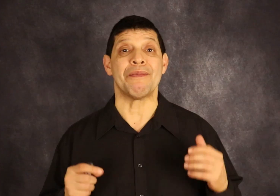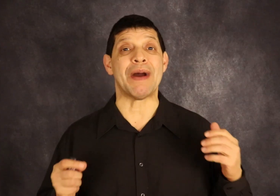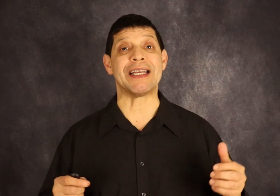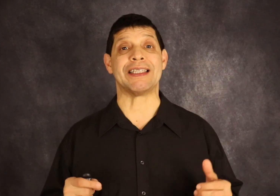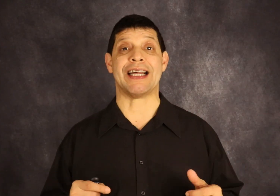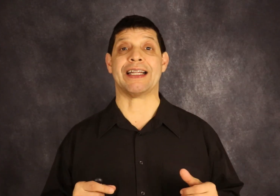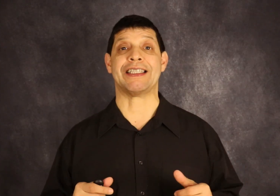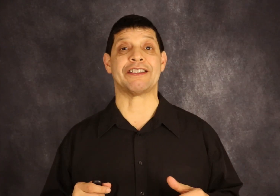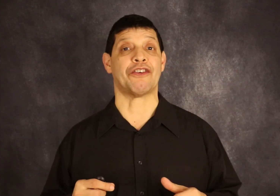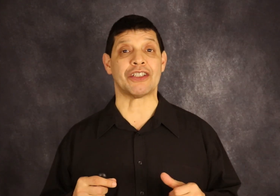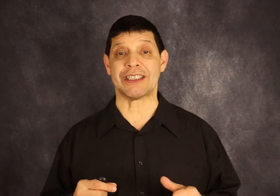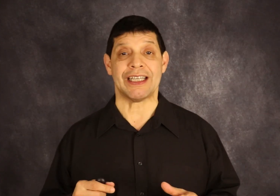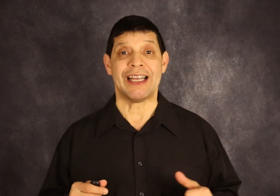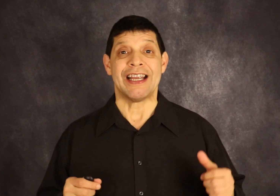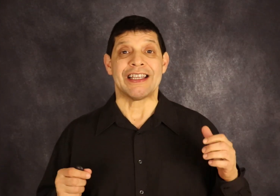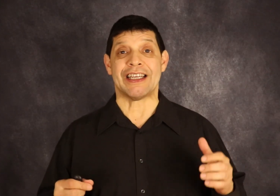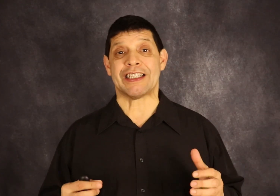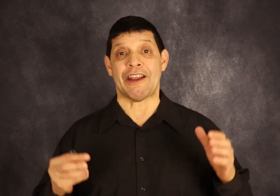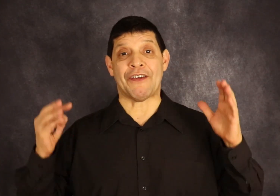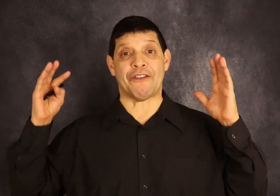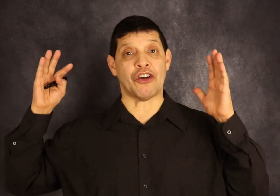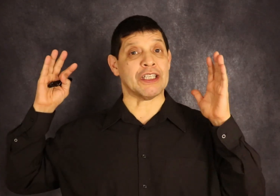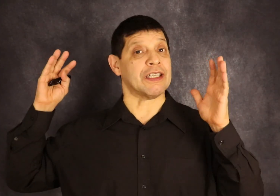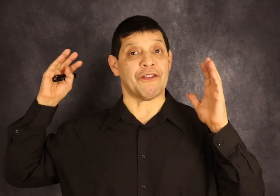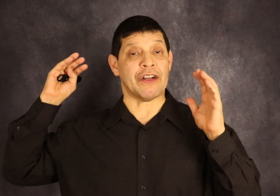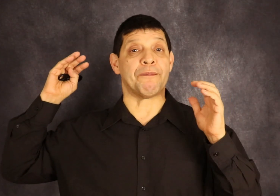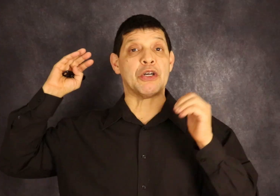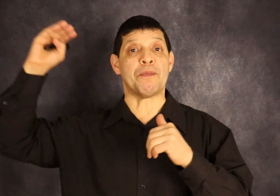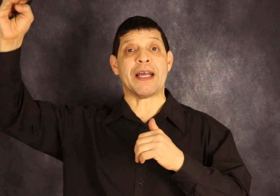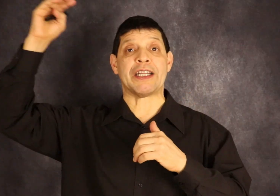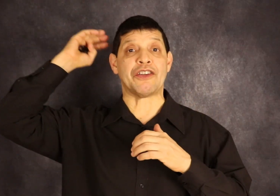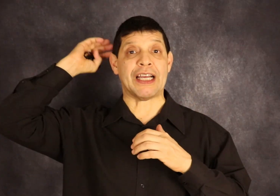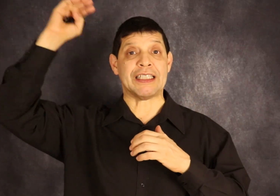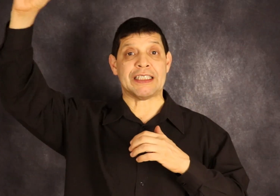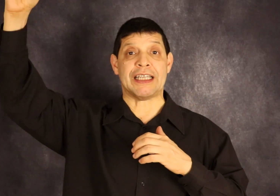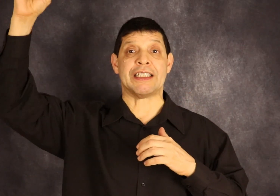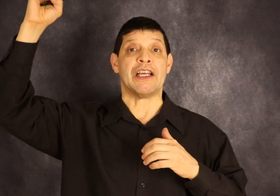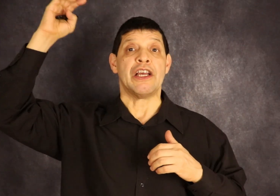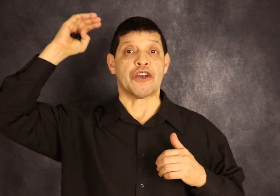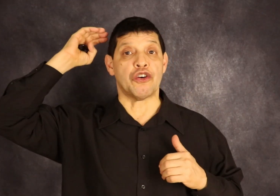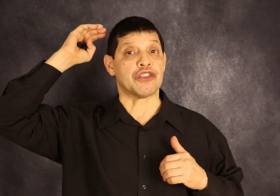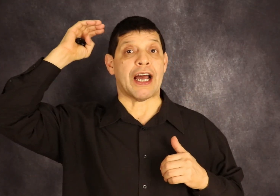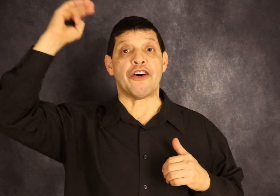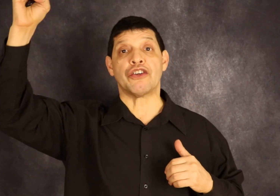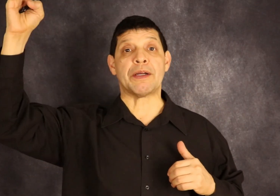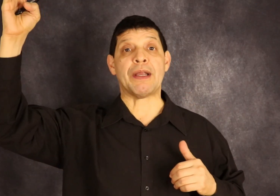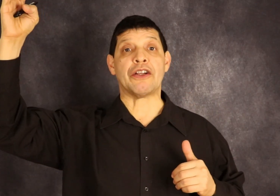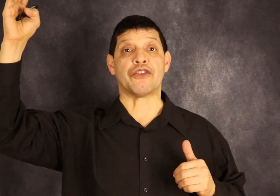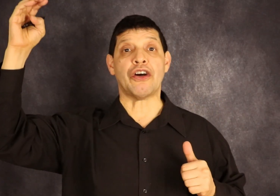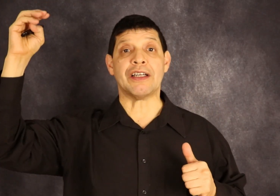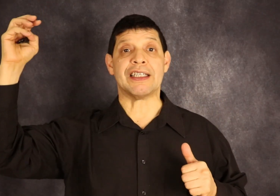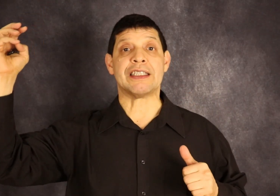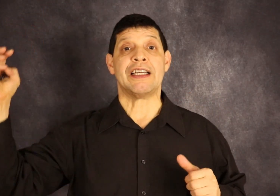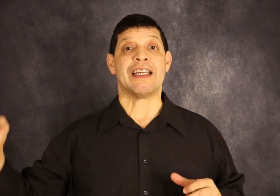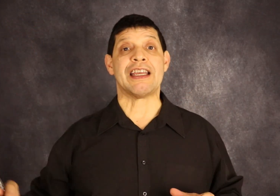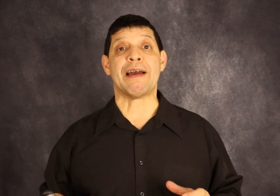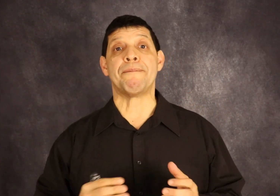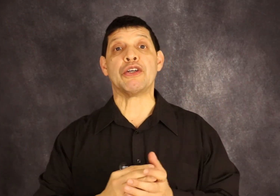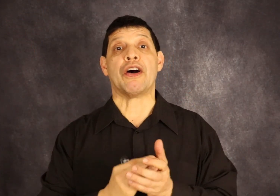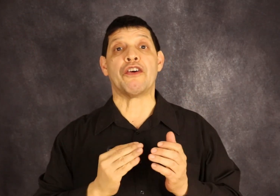Imagine that. His rockets, yes, if a rocket built by the United States costs $100 million, he can build a